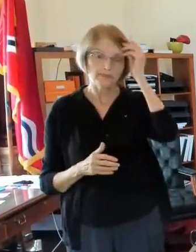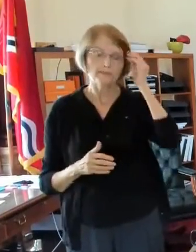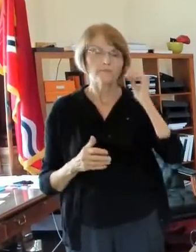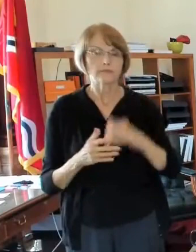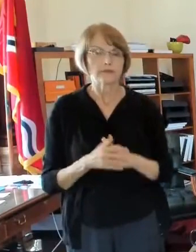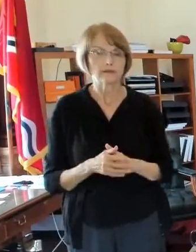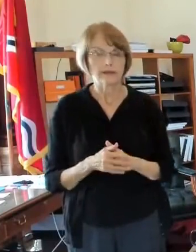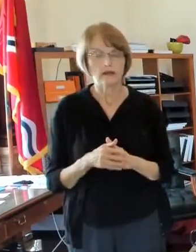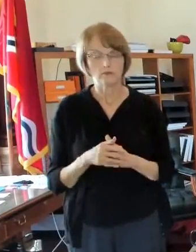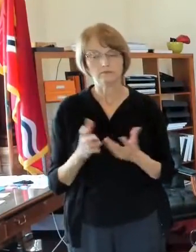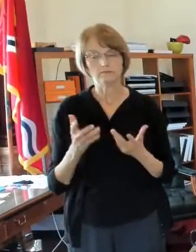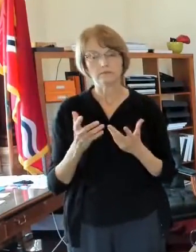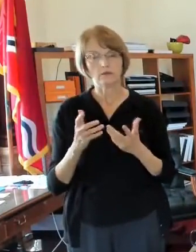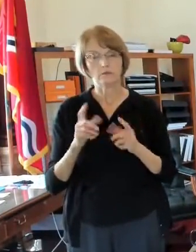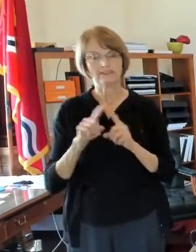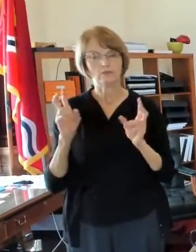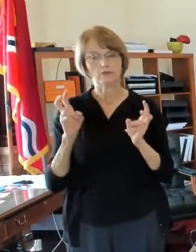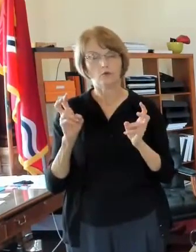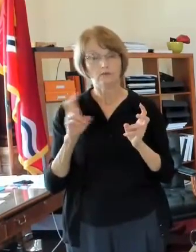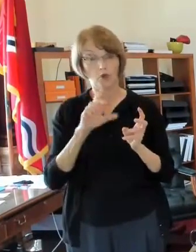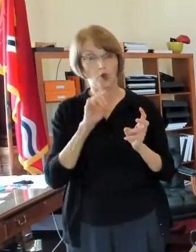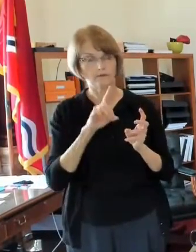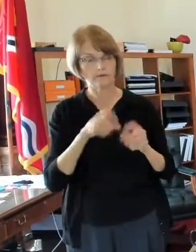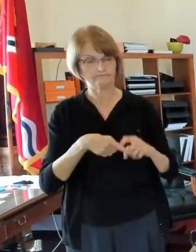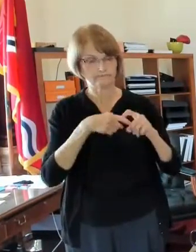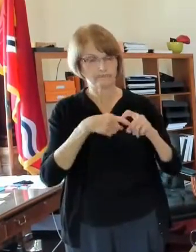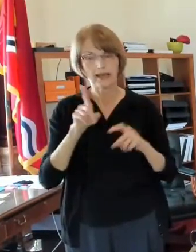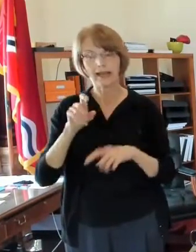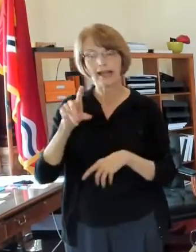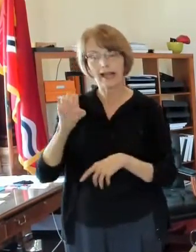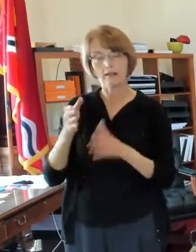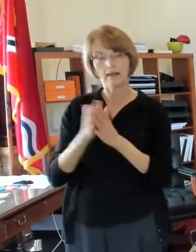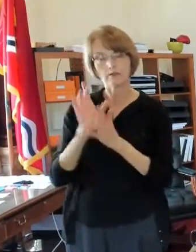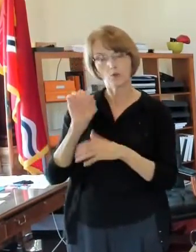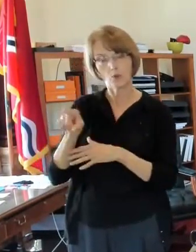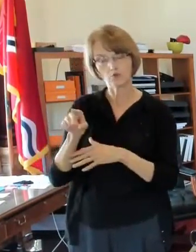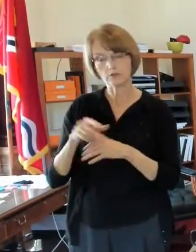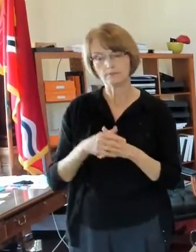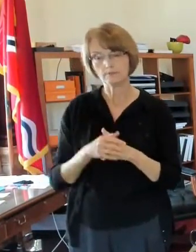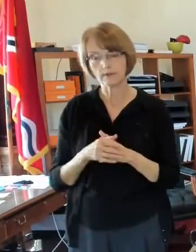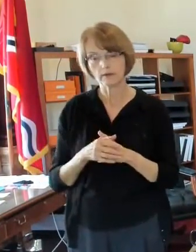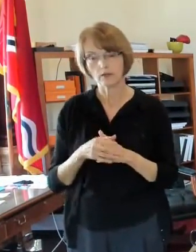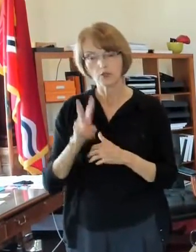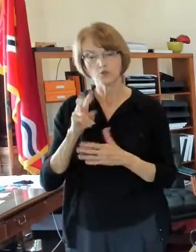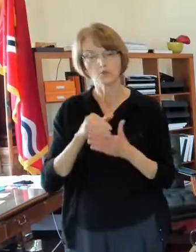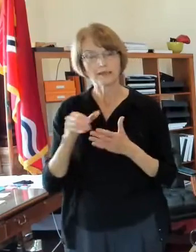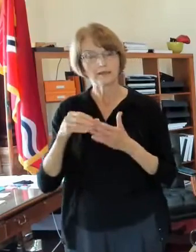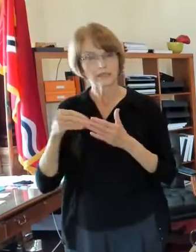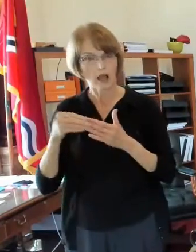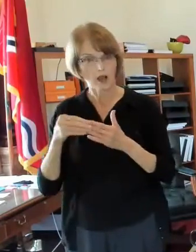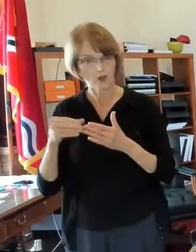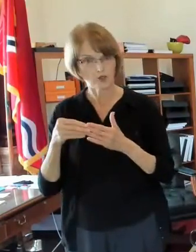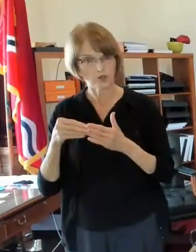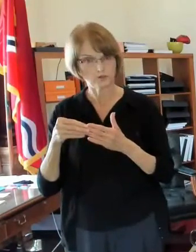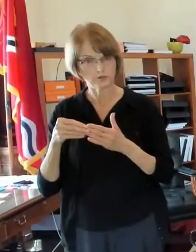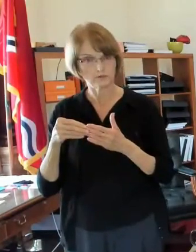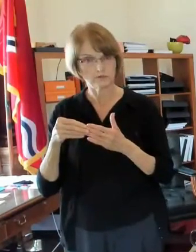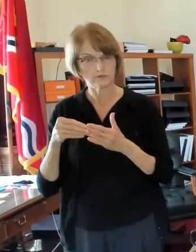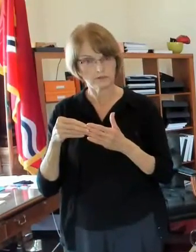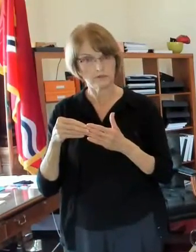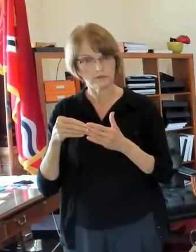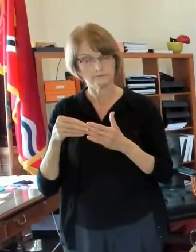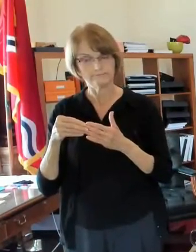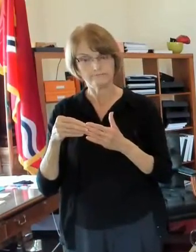switching gears a little bit away from covid uh kyle has a question about the two million dollars that you have proposed to